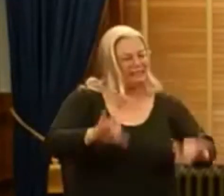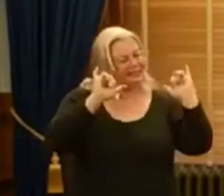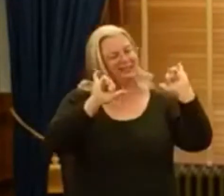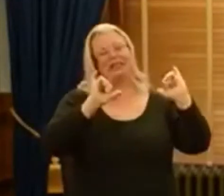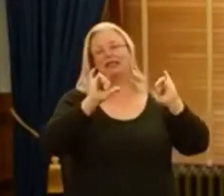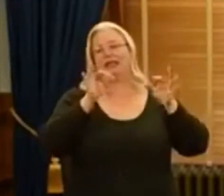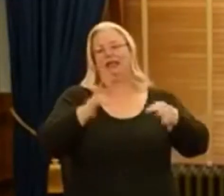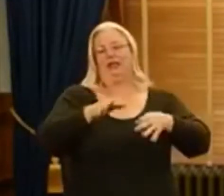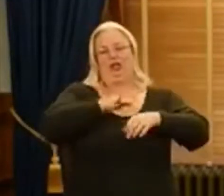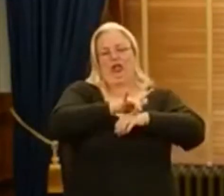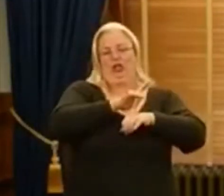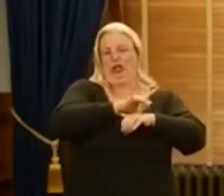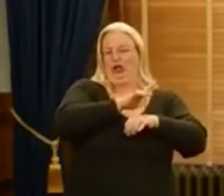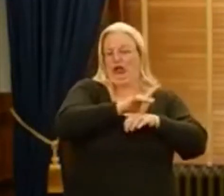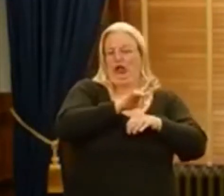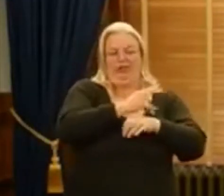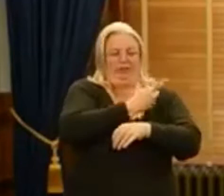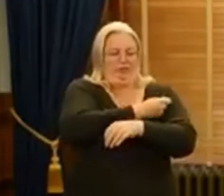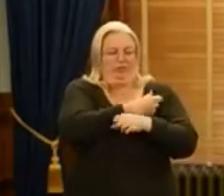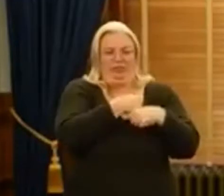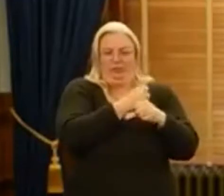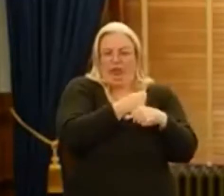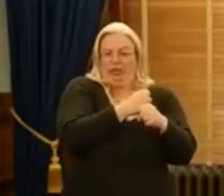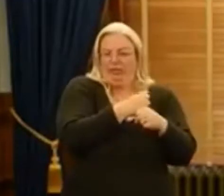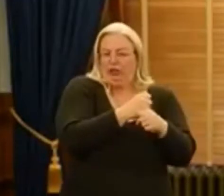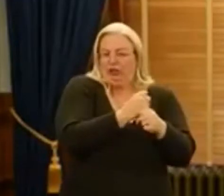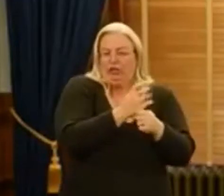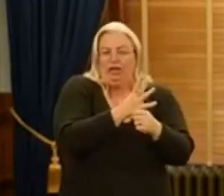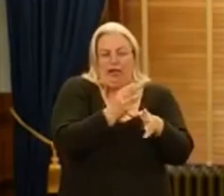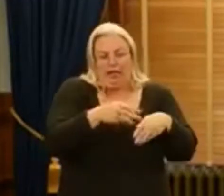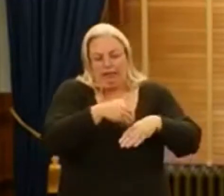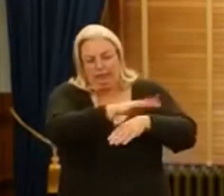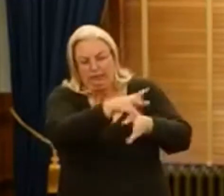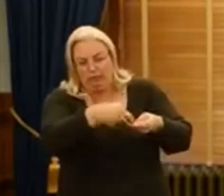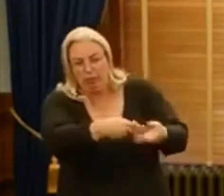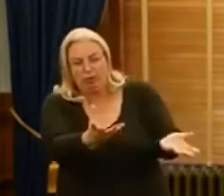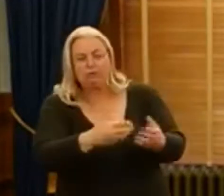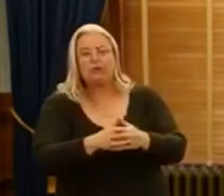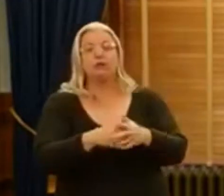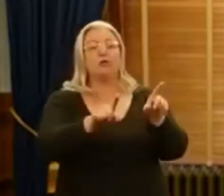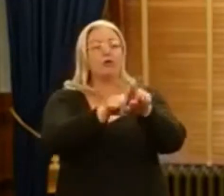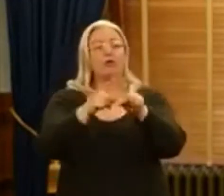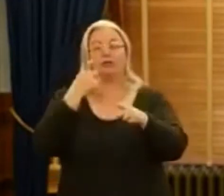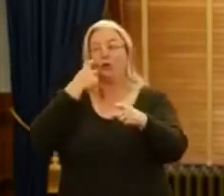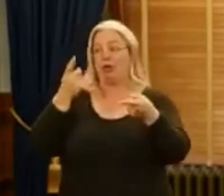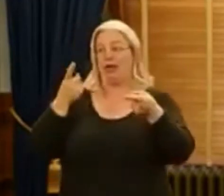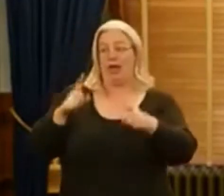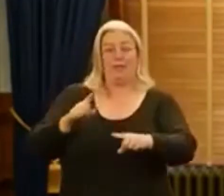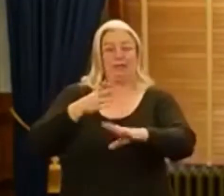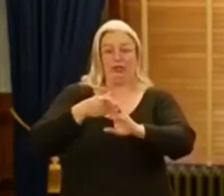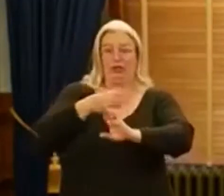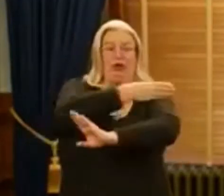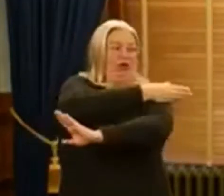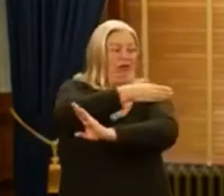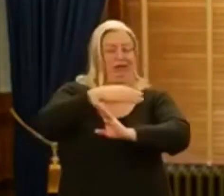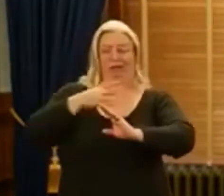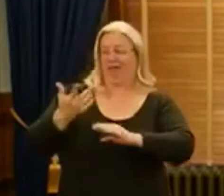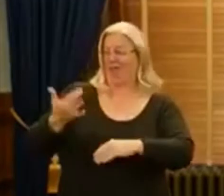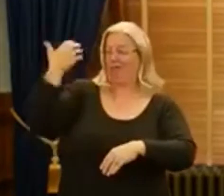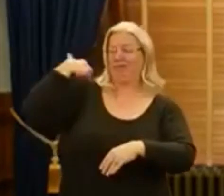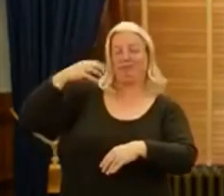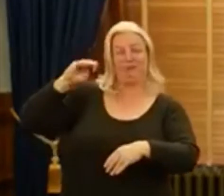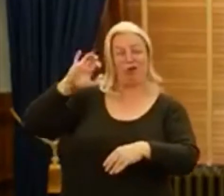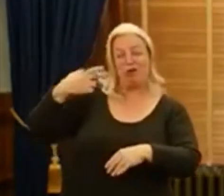very early stages of vaccine production and deployment. And, as happened early on in the pandemic, I